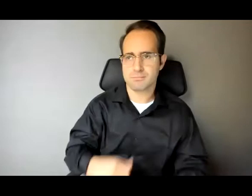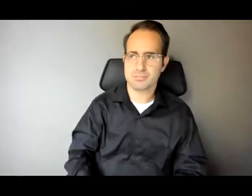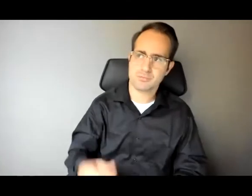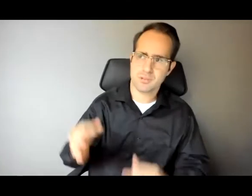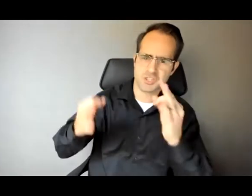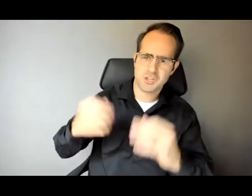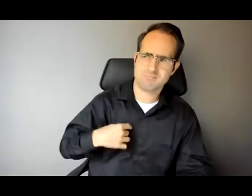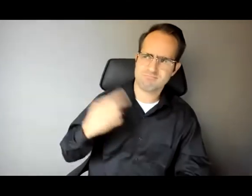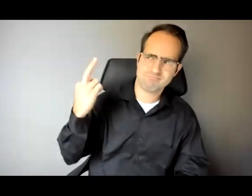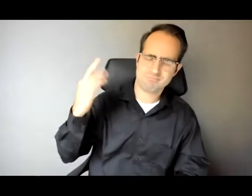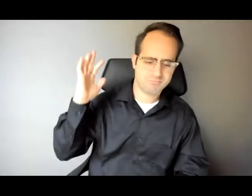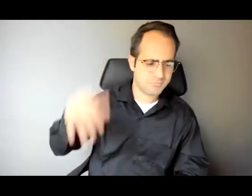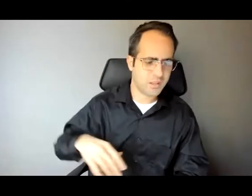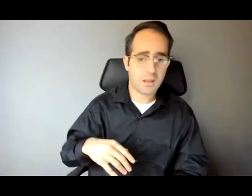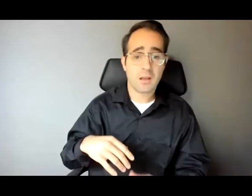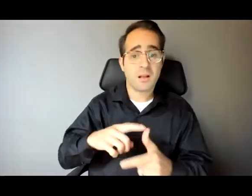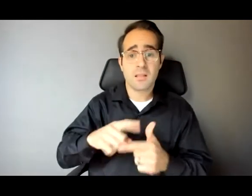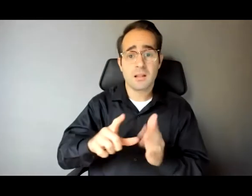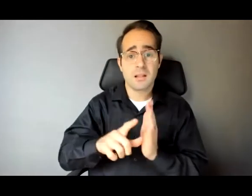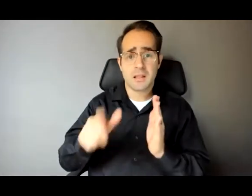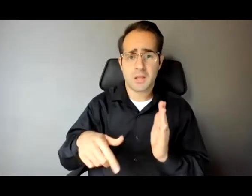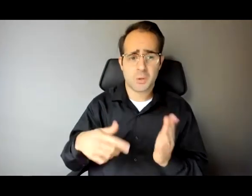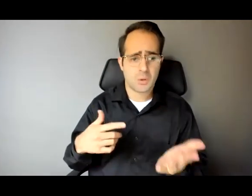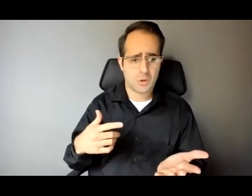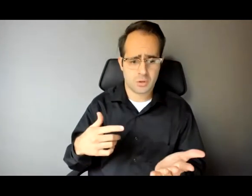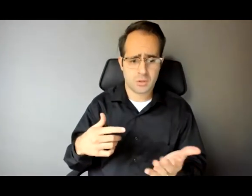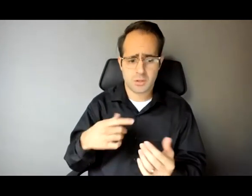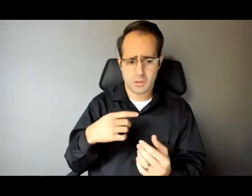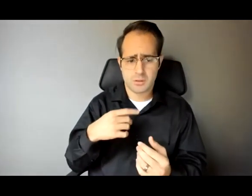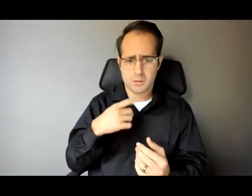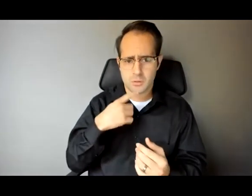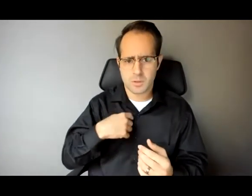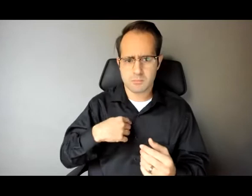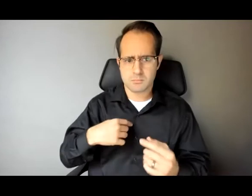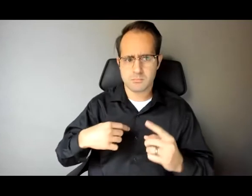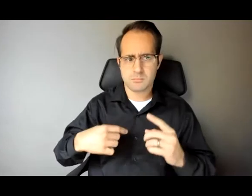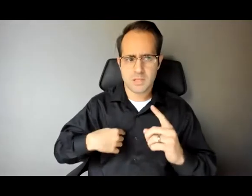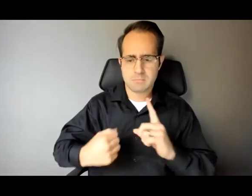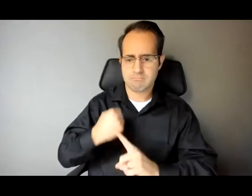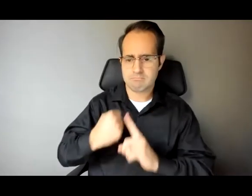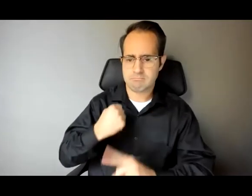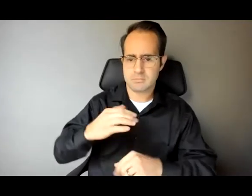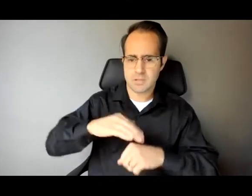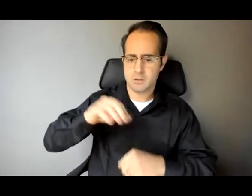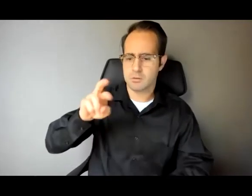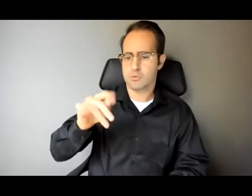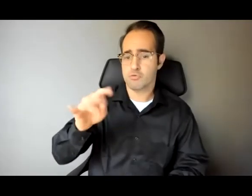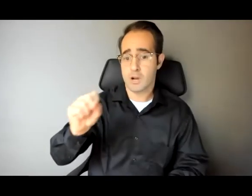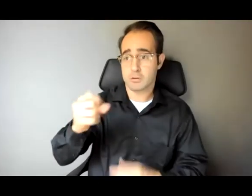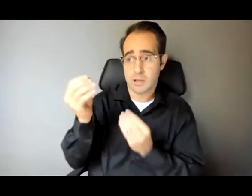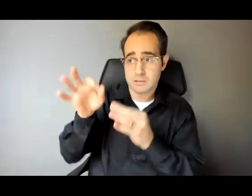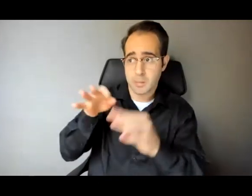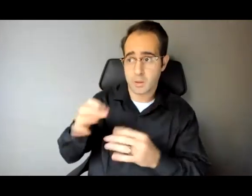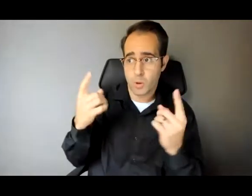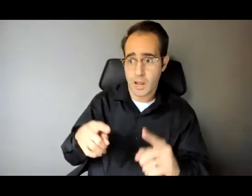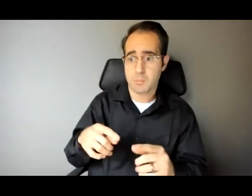told the judge that I had been quote beaten up on Rikers to explain the blood all over my shirt. Part of me resented him for not saying that I